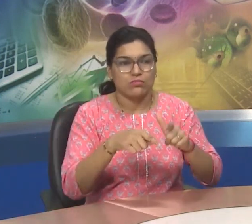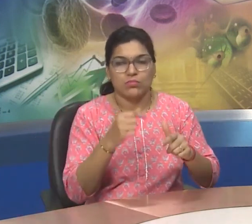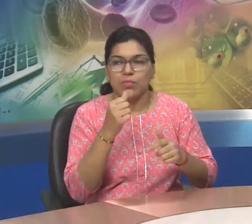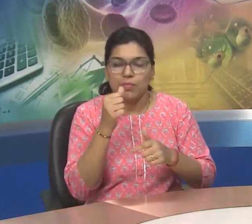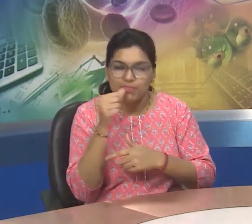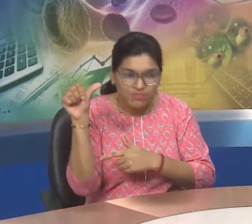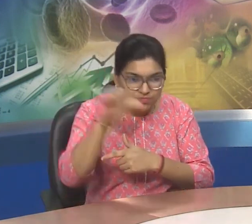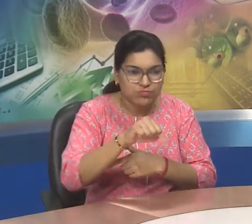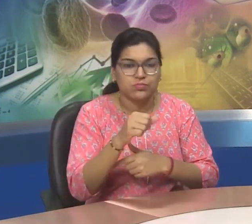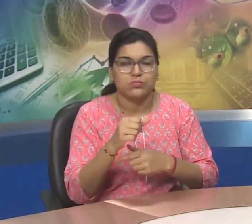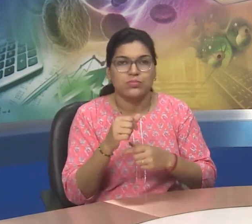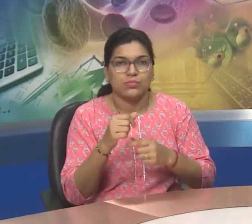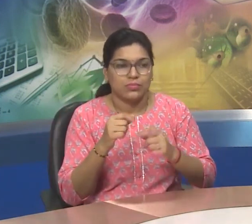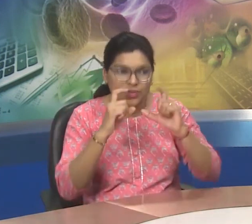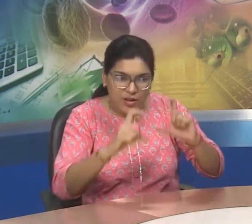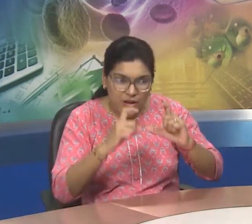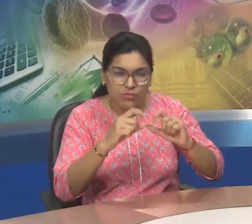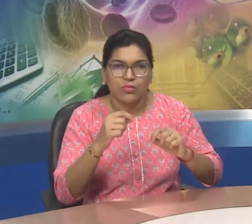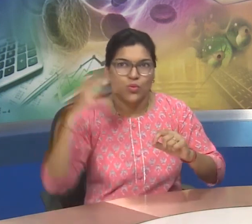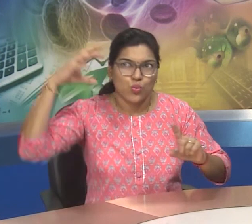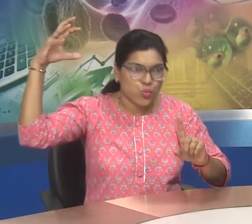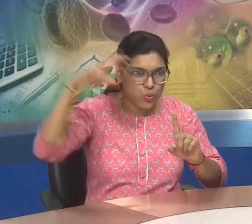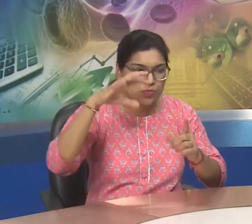table, chair, soil